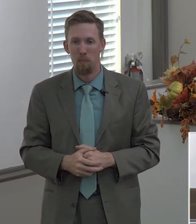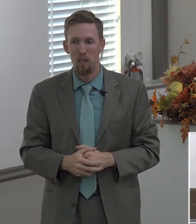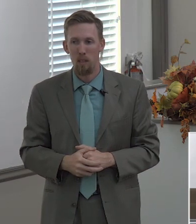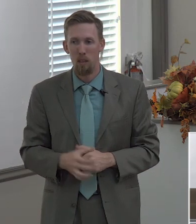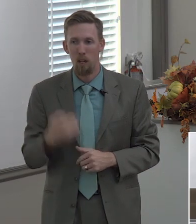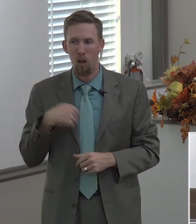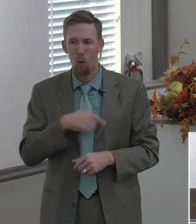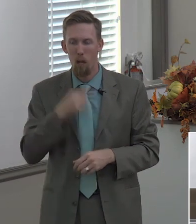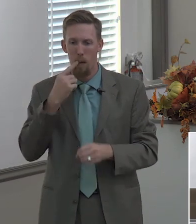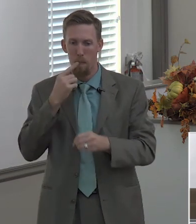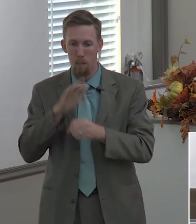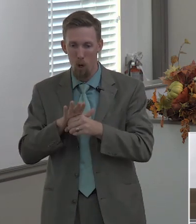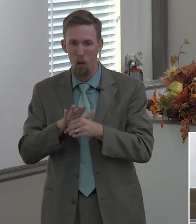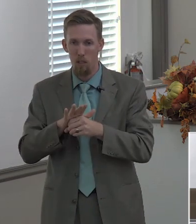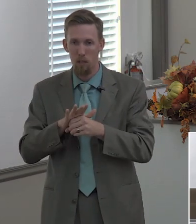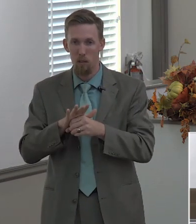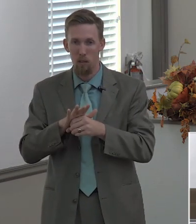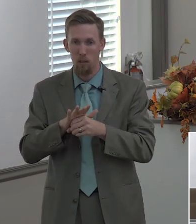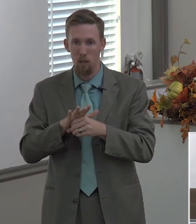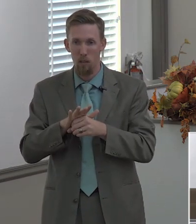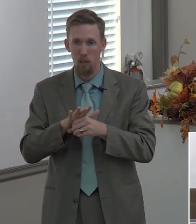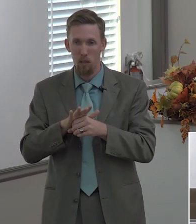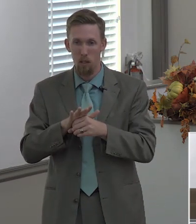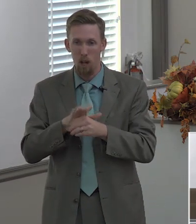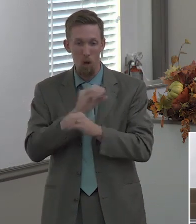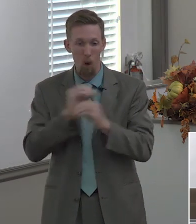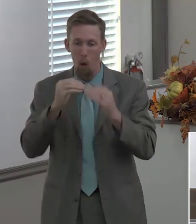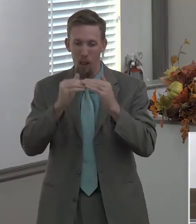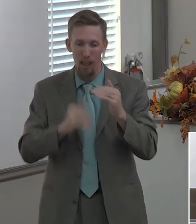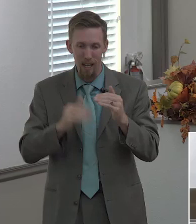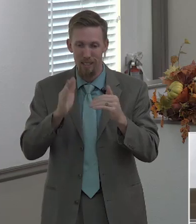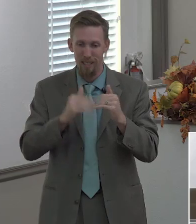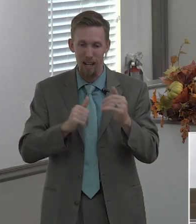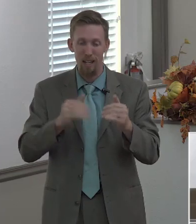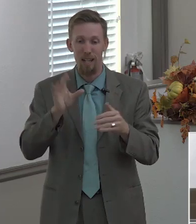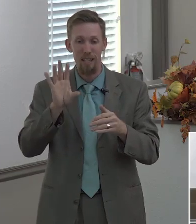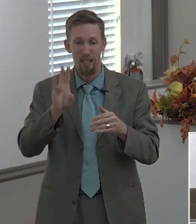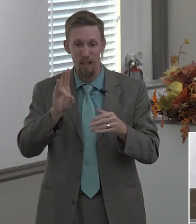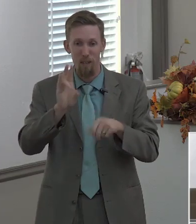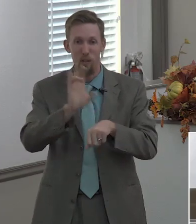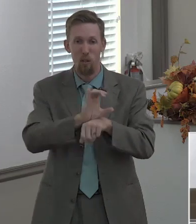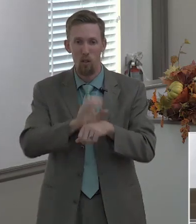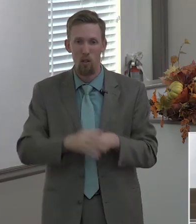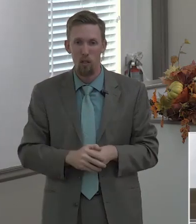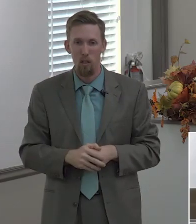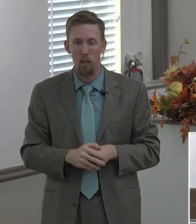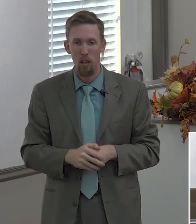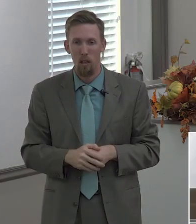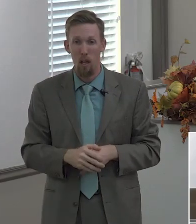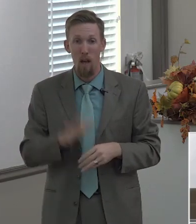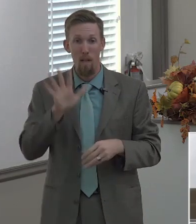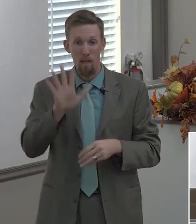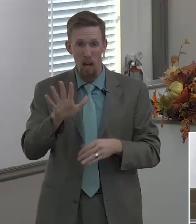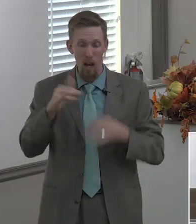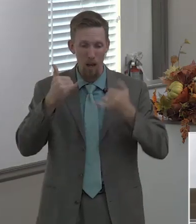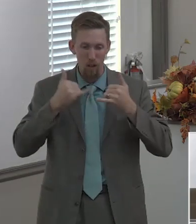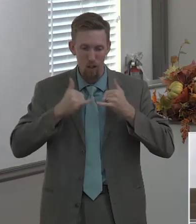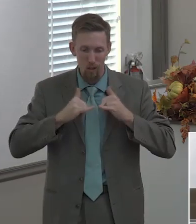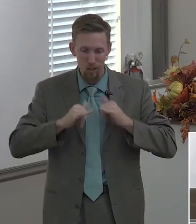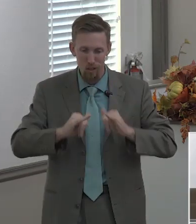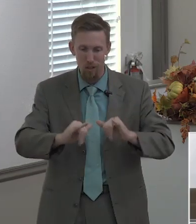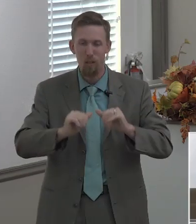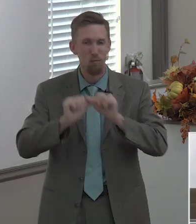now we committed ourselves to seven churches five of those churches are still functioning